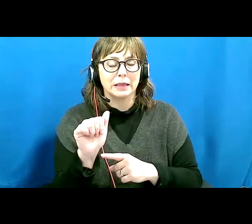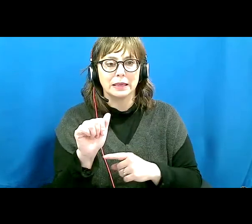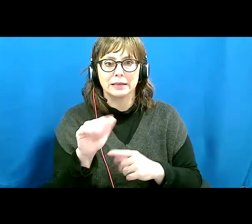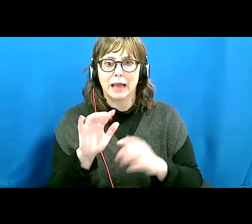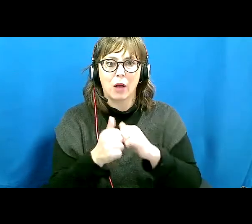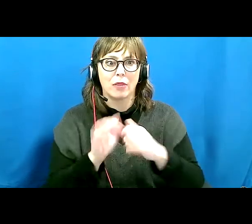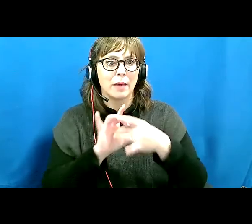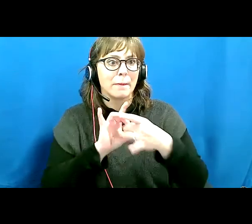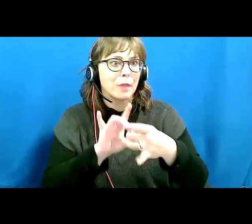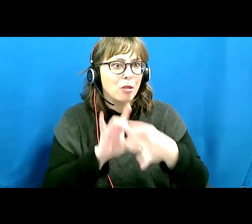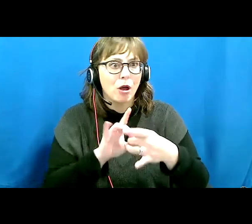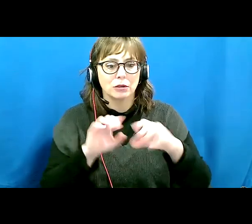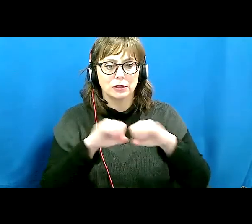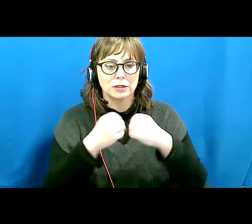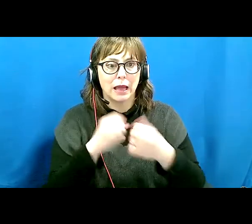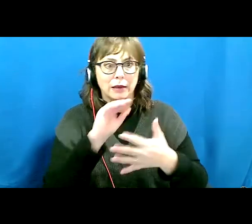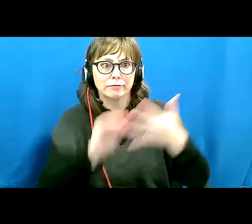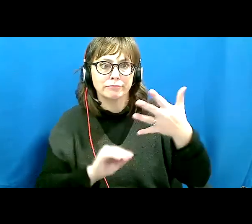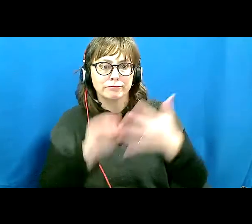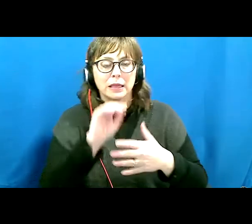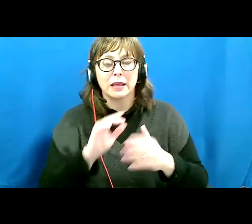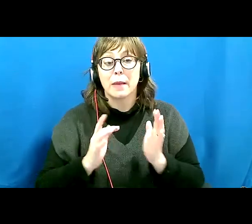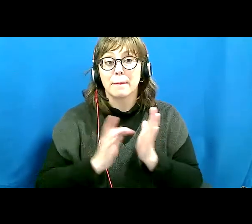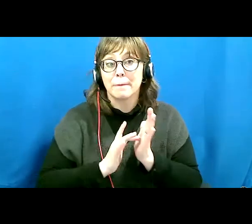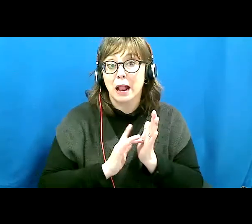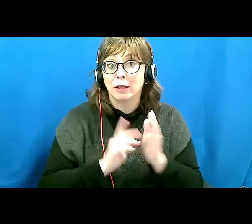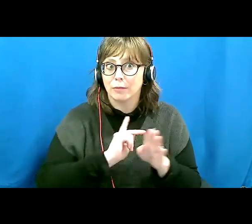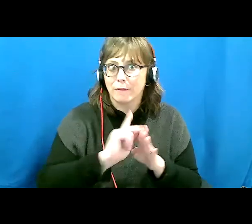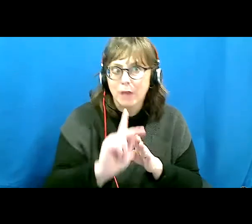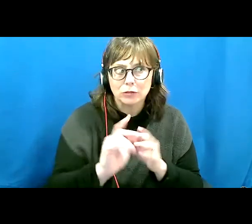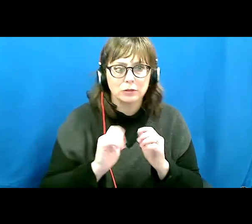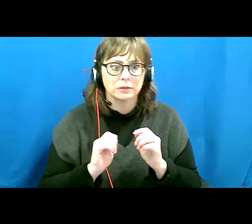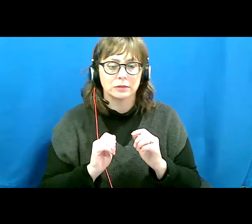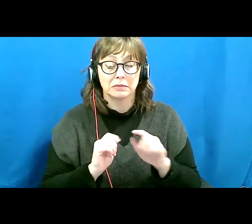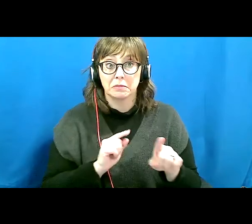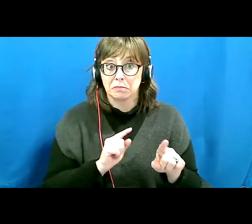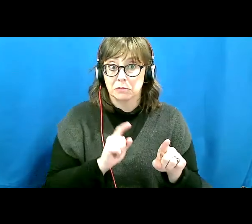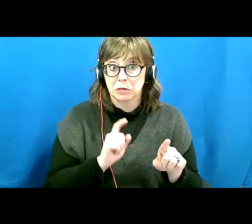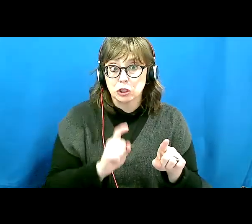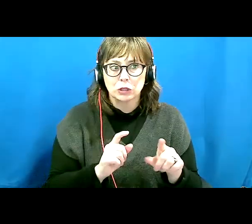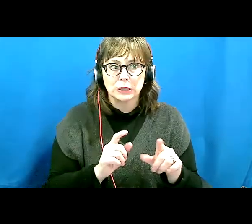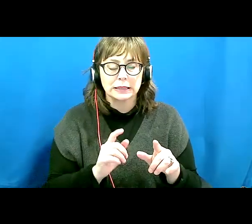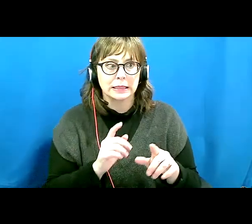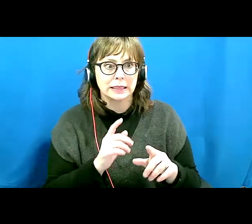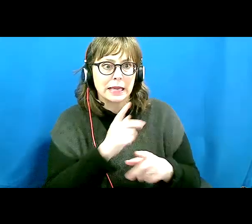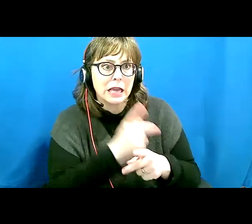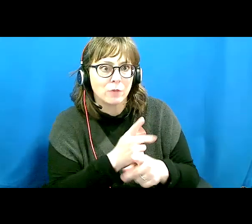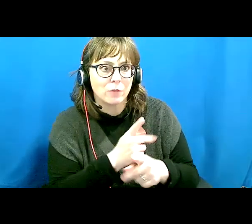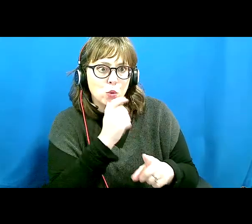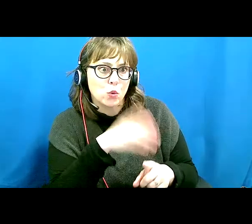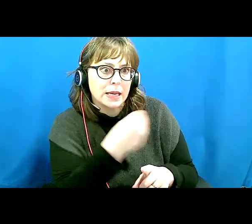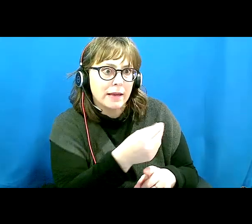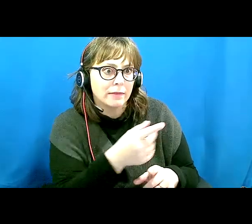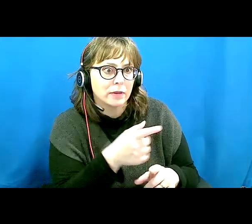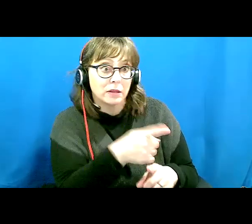Medical professionals began to float the idea as to whether medical care should be rationed and who would be worth saving.